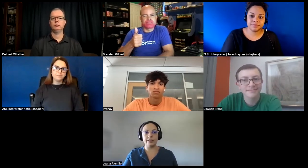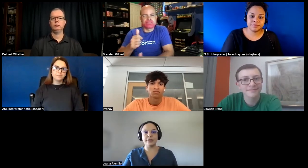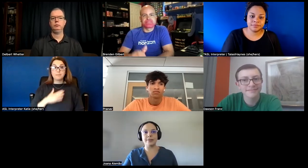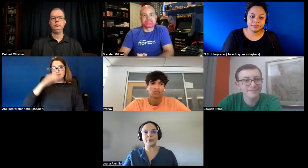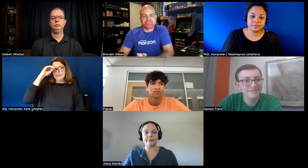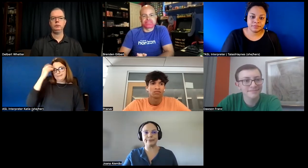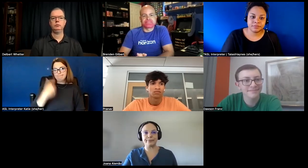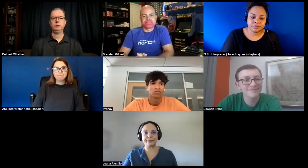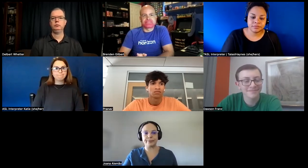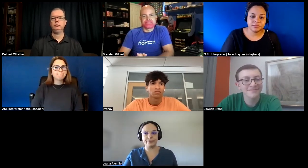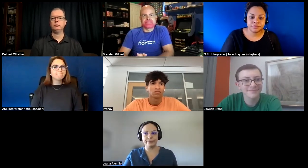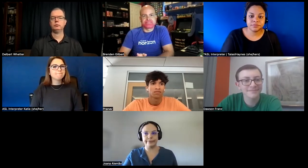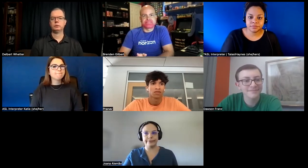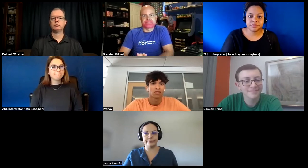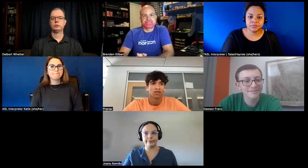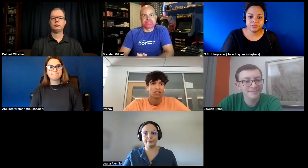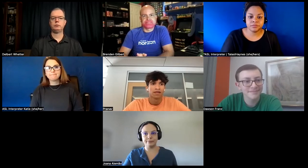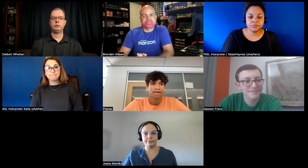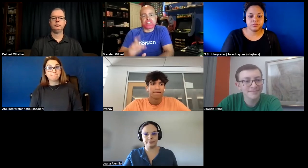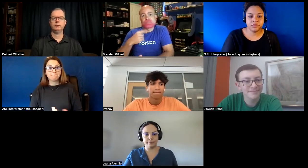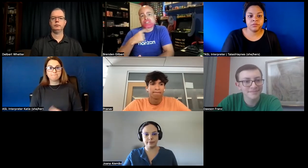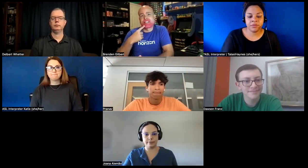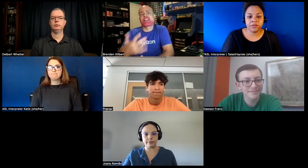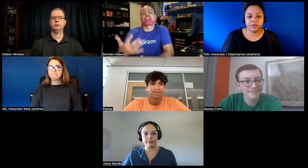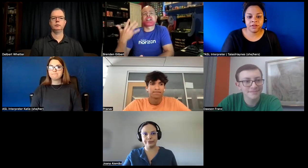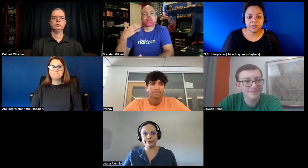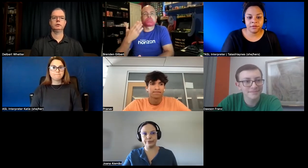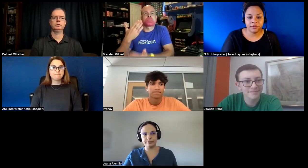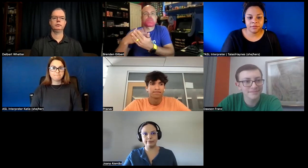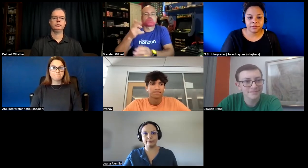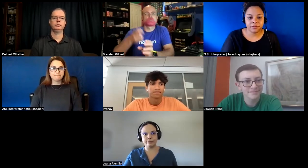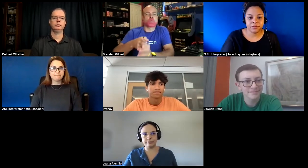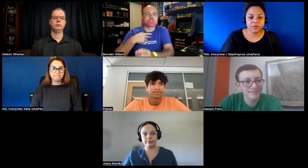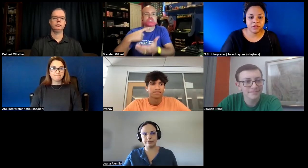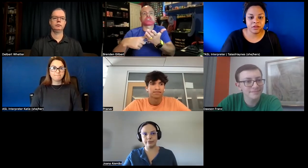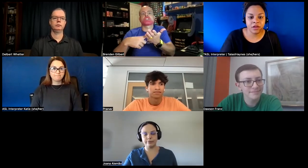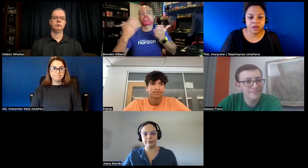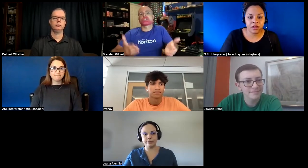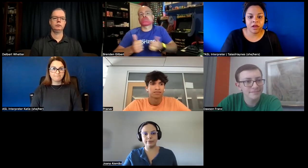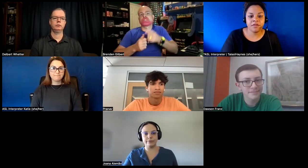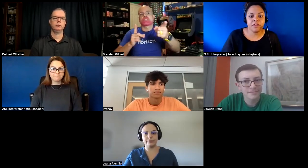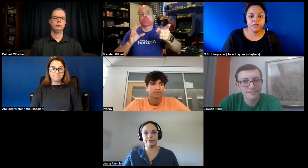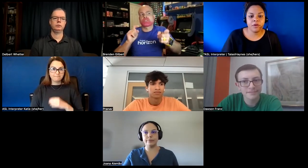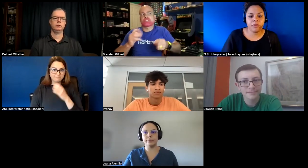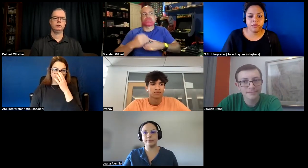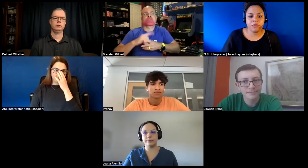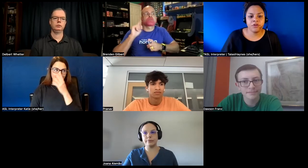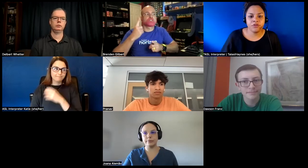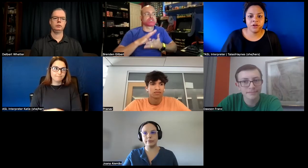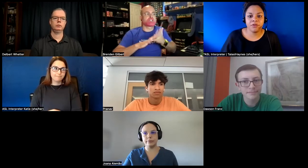absolutely yeah i i've said this probably before you joined i was